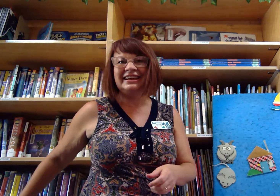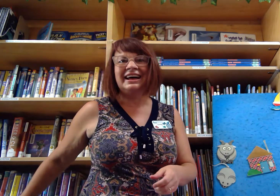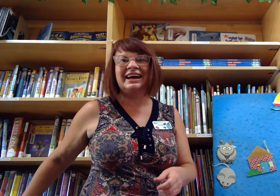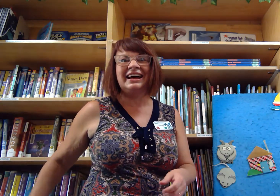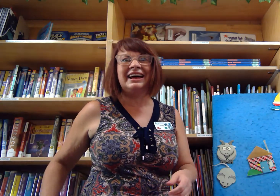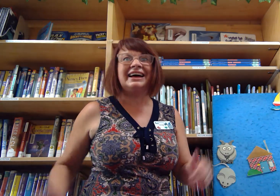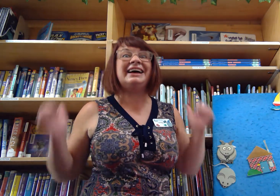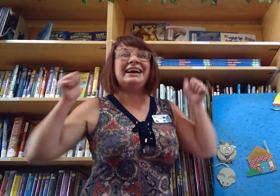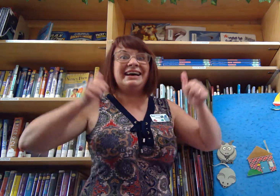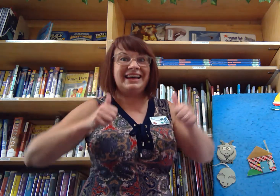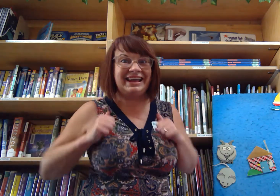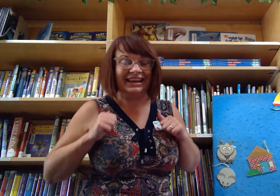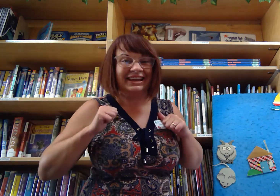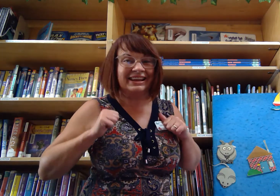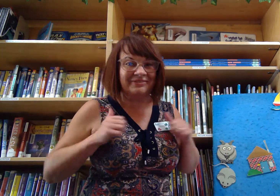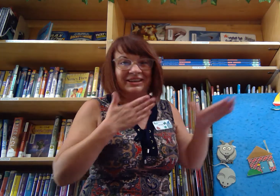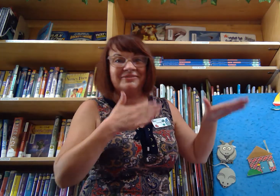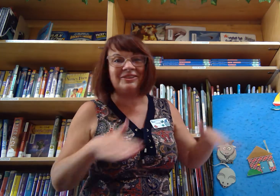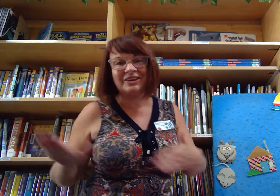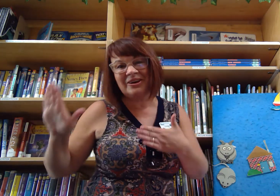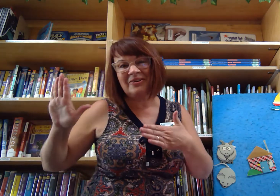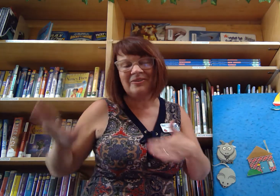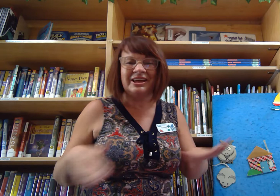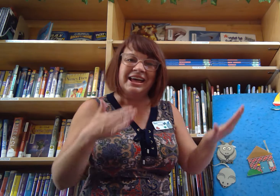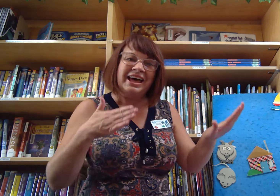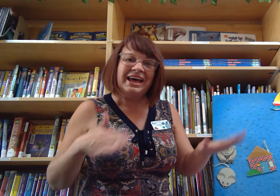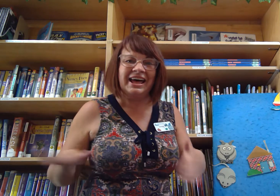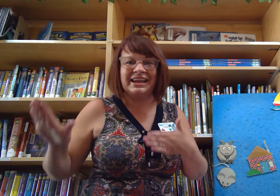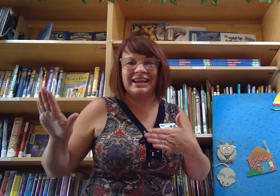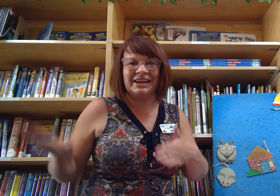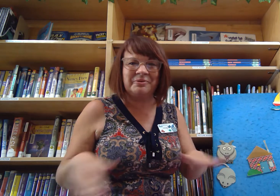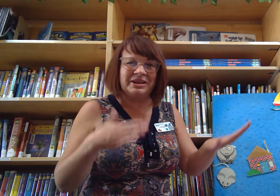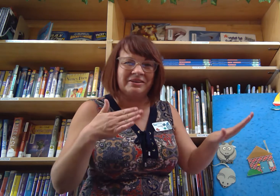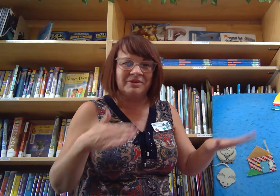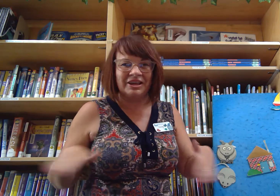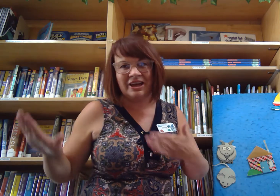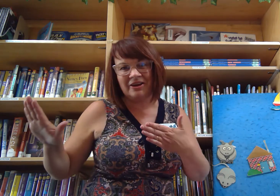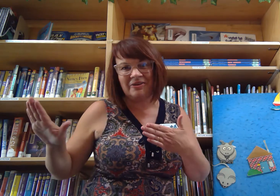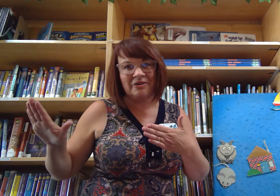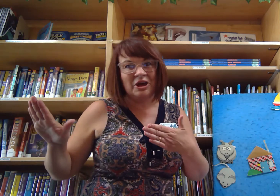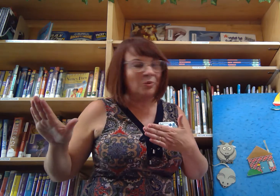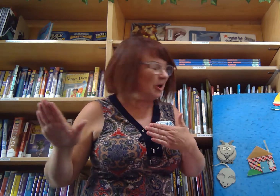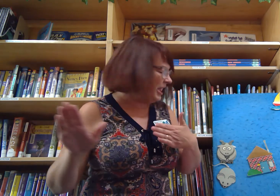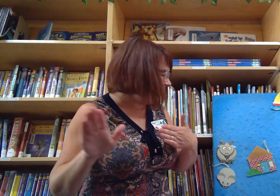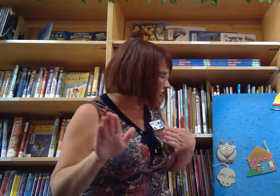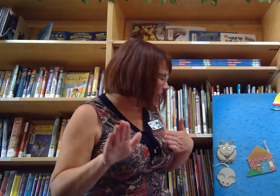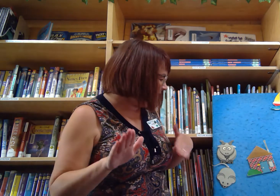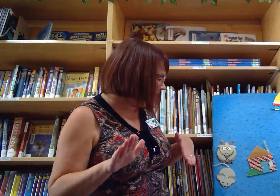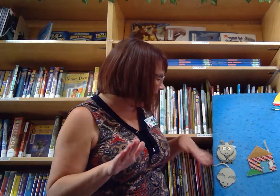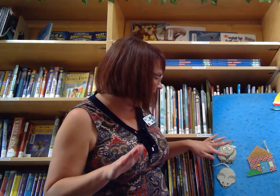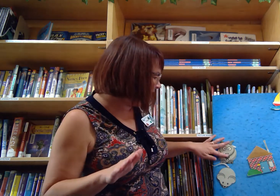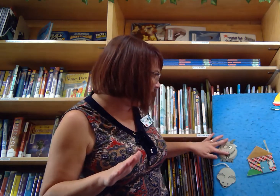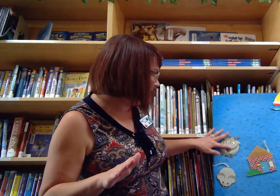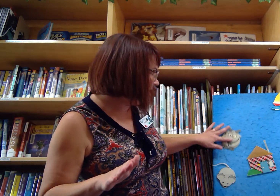Uh, hiking we will go. A hiking we will go. We'll catch a...